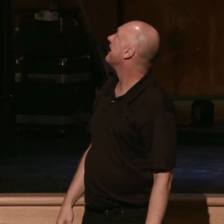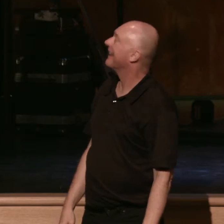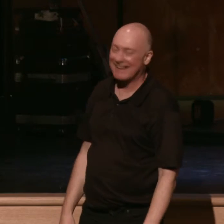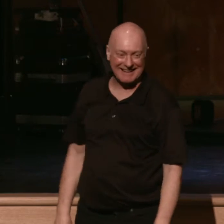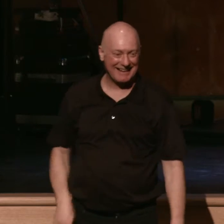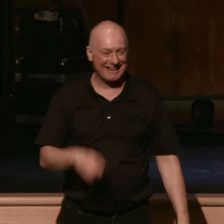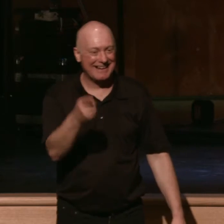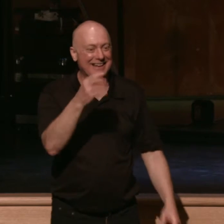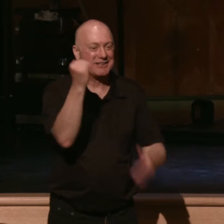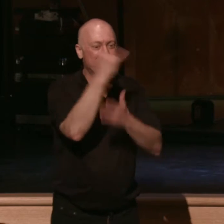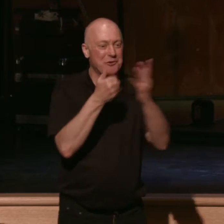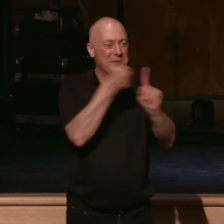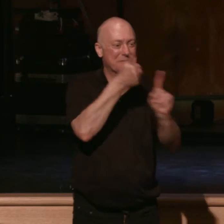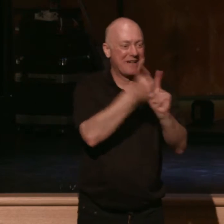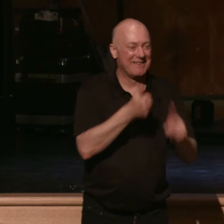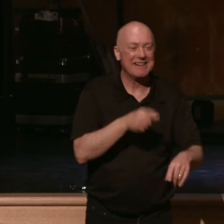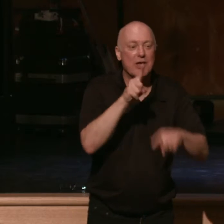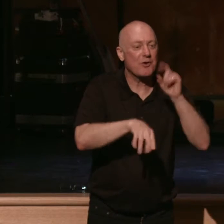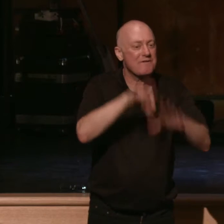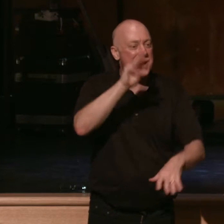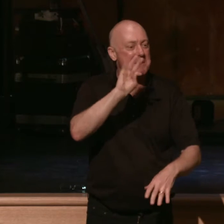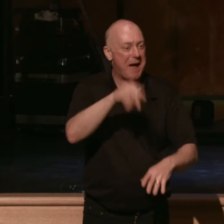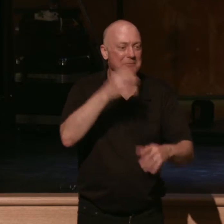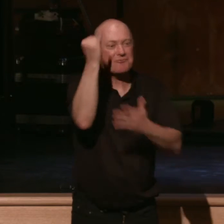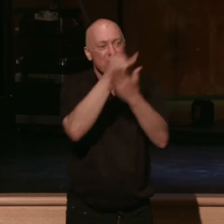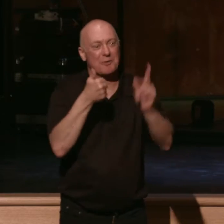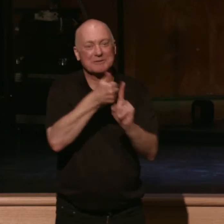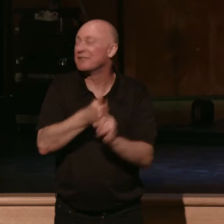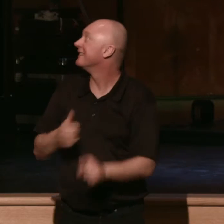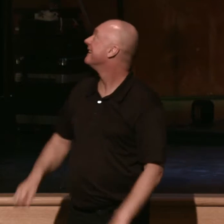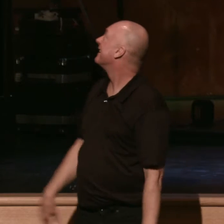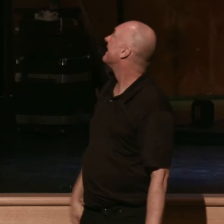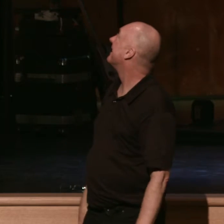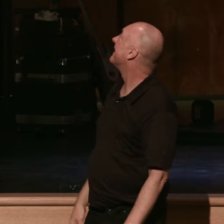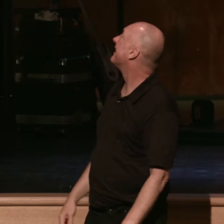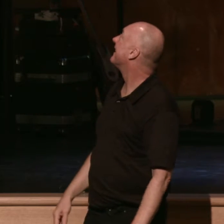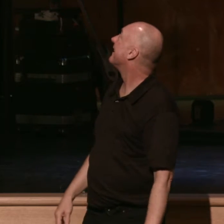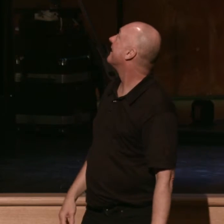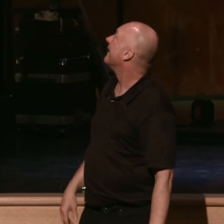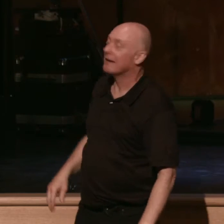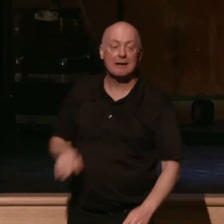Sometimes you just can't find the map you want, so it's better to just draw it. So this is the Nile River here.